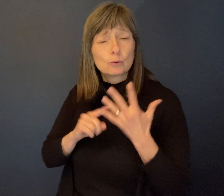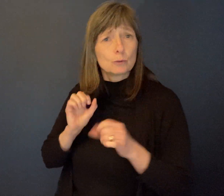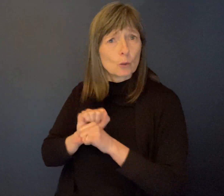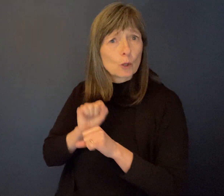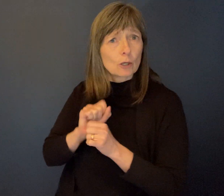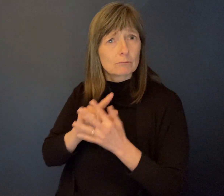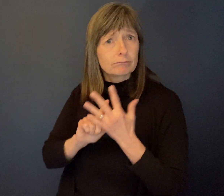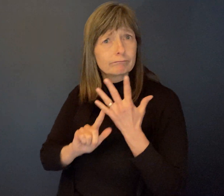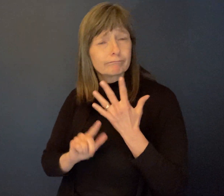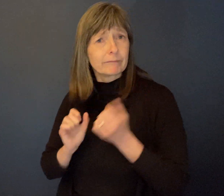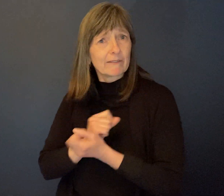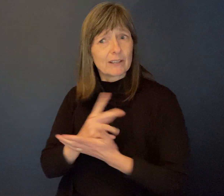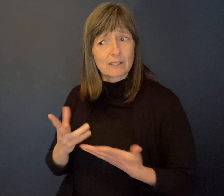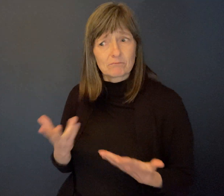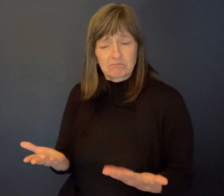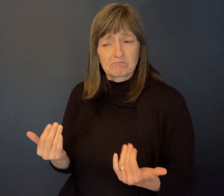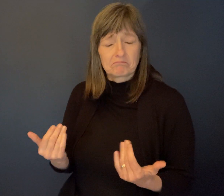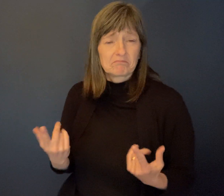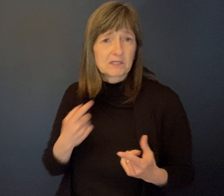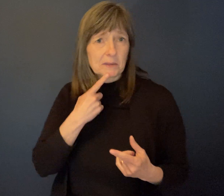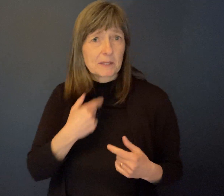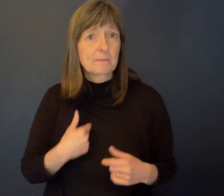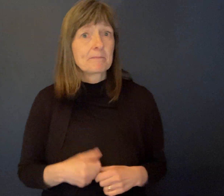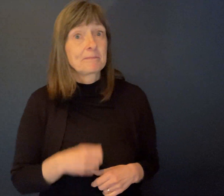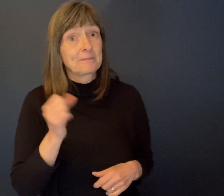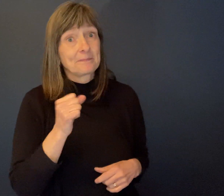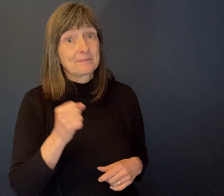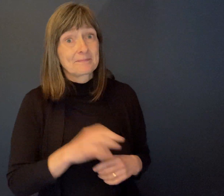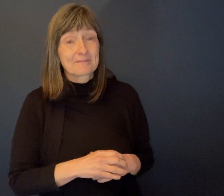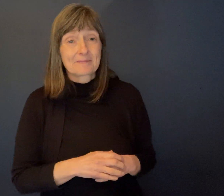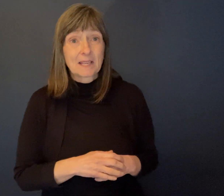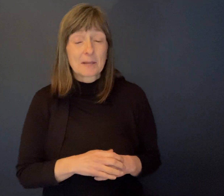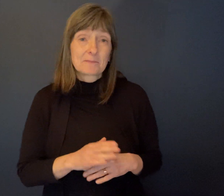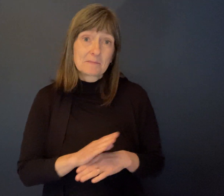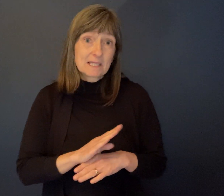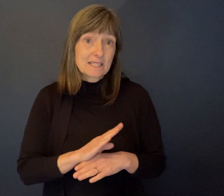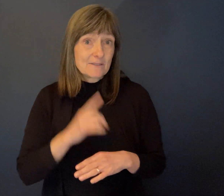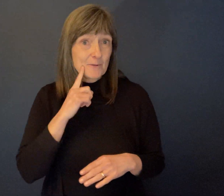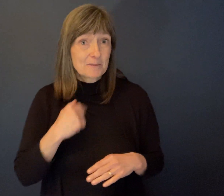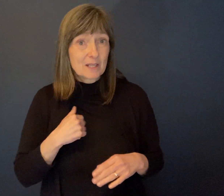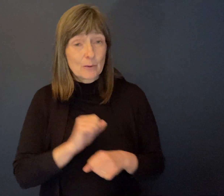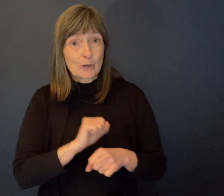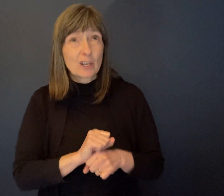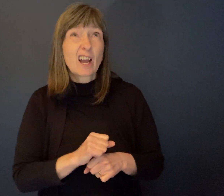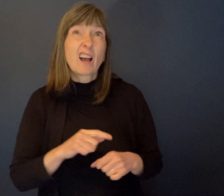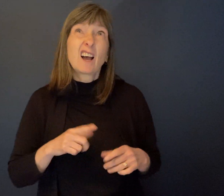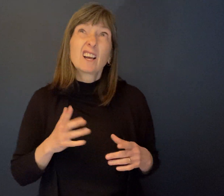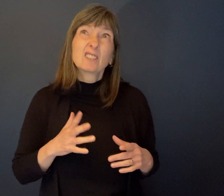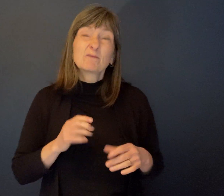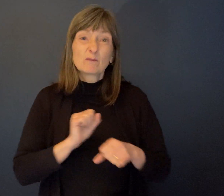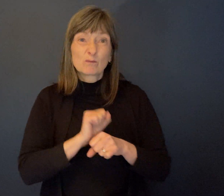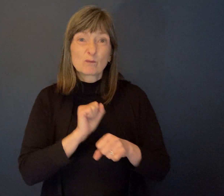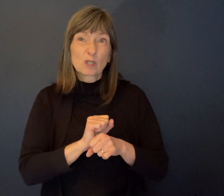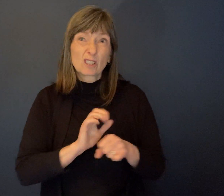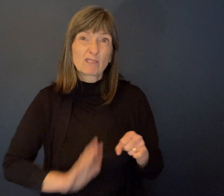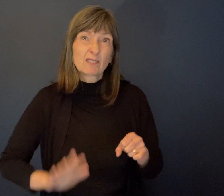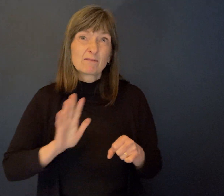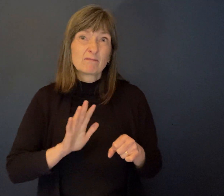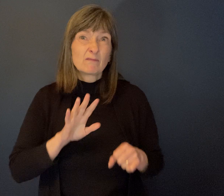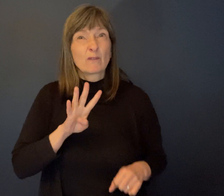that. Yeah, I did. I've been, it's been a busy, busy period time. I, I guess I was in the workforce for about, I'm figuring about 42 years. So